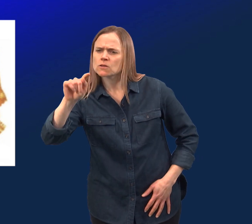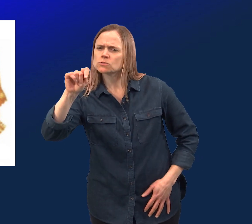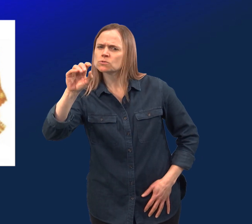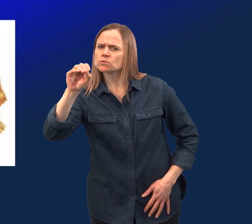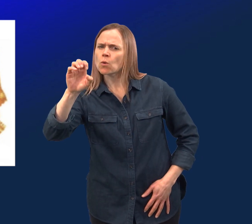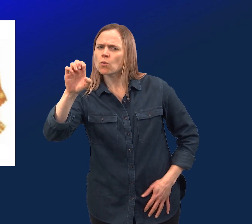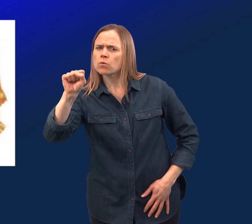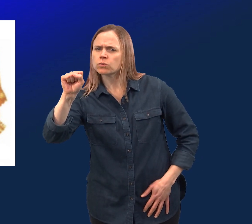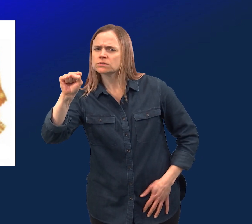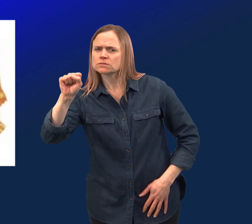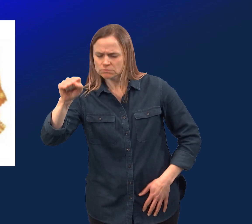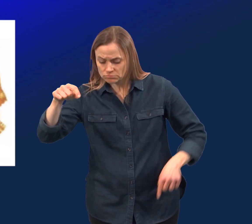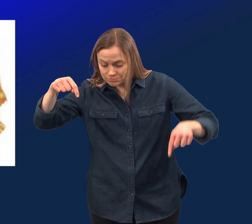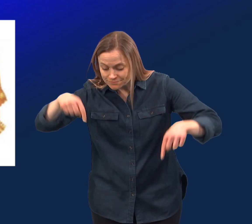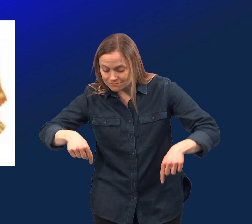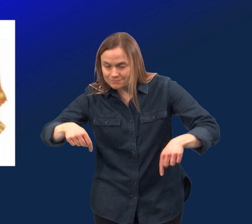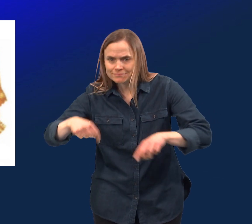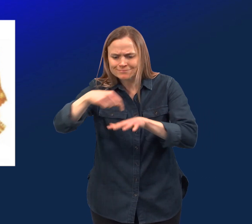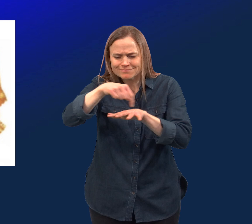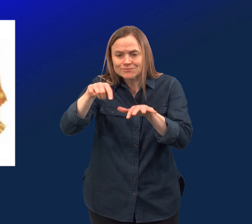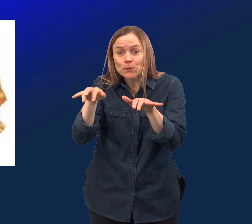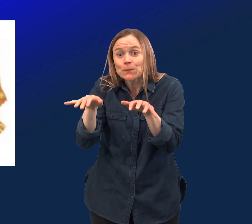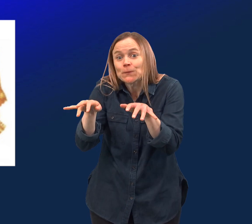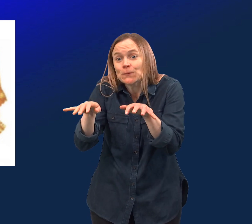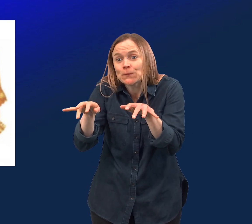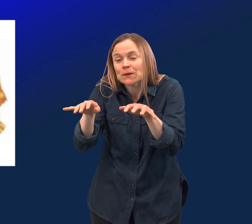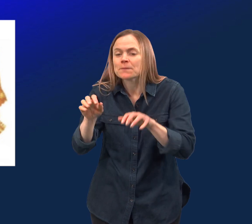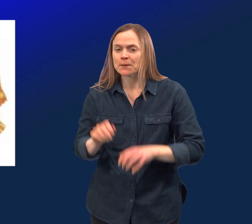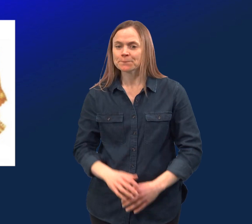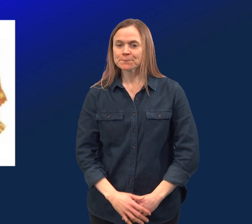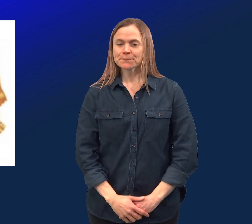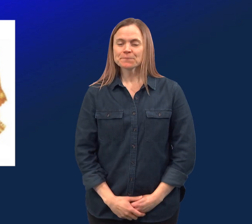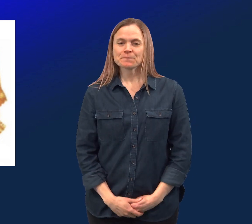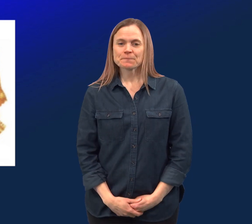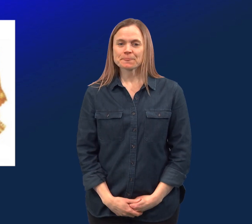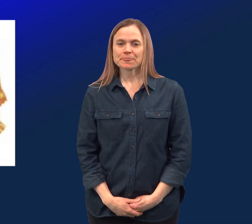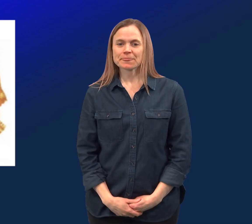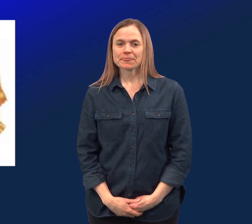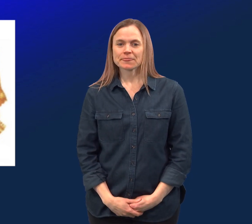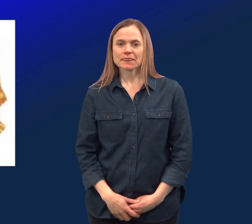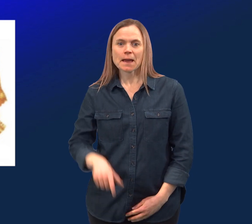You can spell toes, point to them, and then wiggle your fingers like your toes.